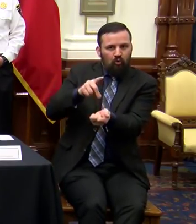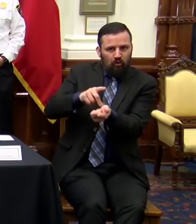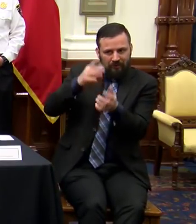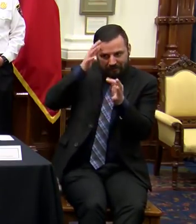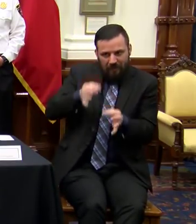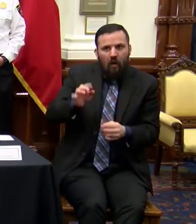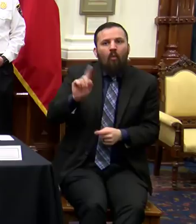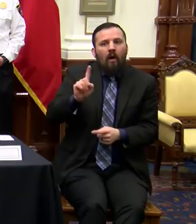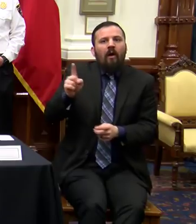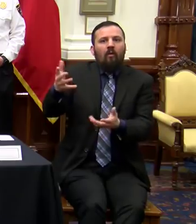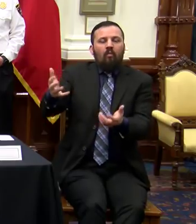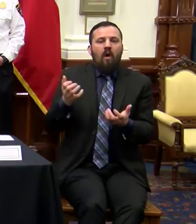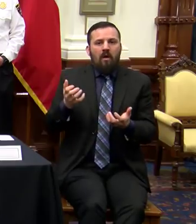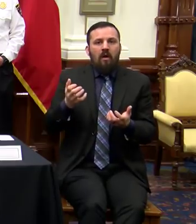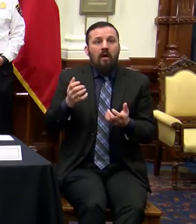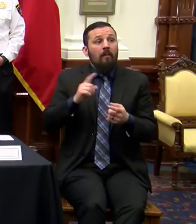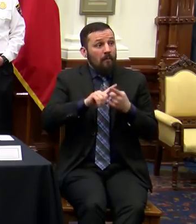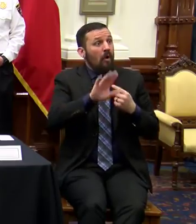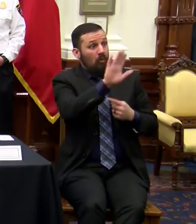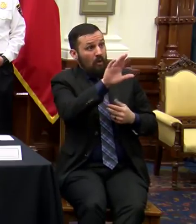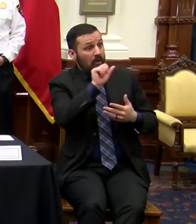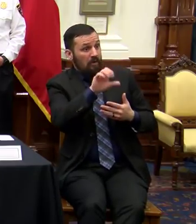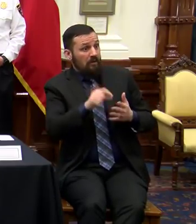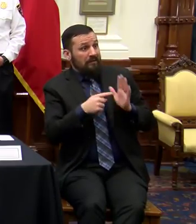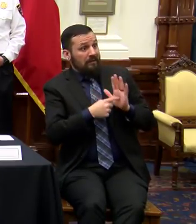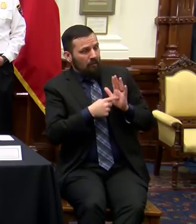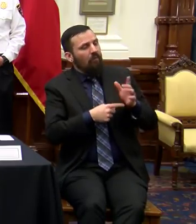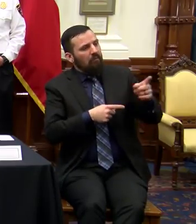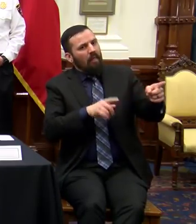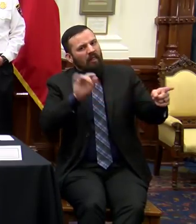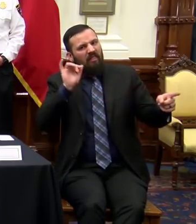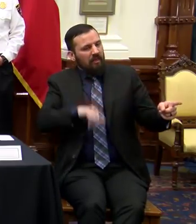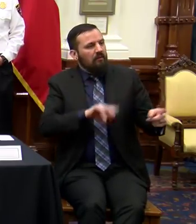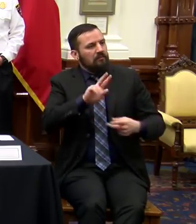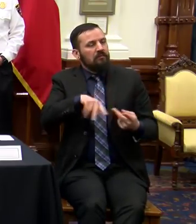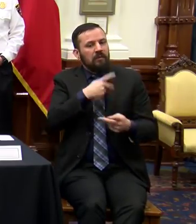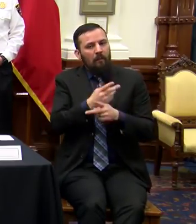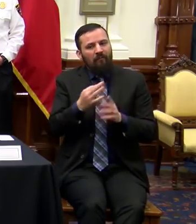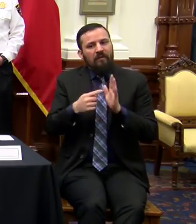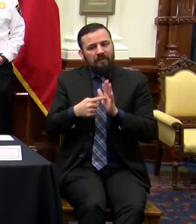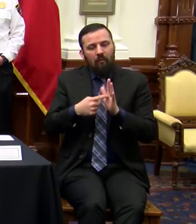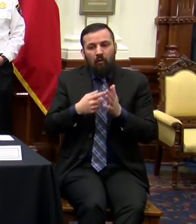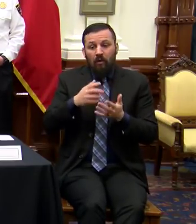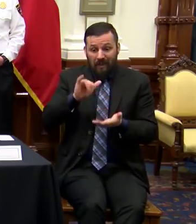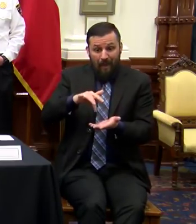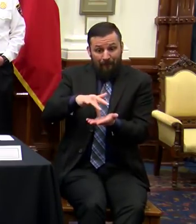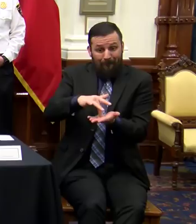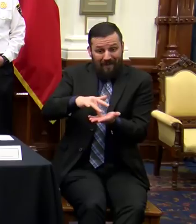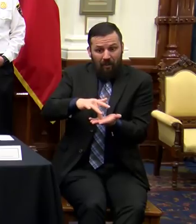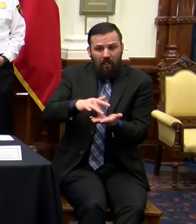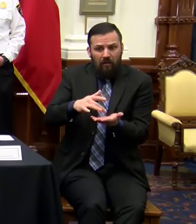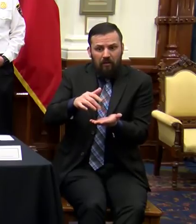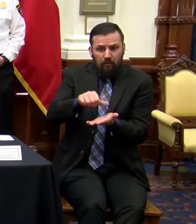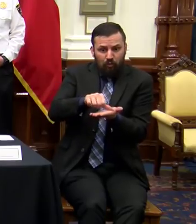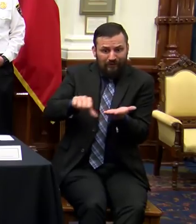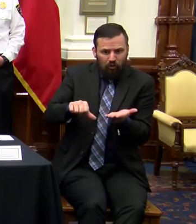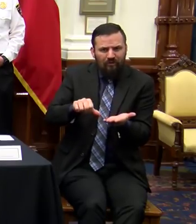do it. But as you pointed out, examples that you gave, those are the types of examples where the medical procedure is going to be needed.